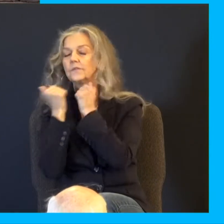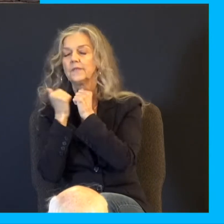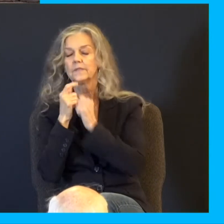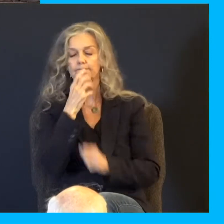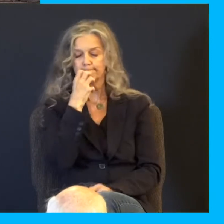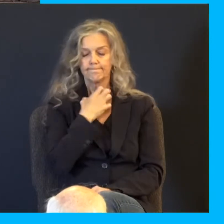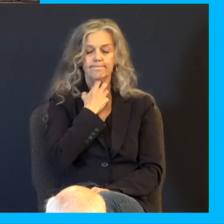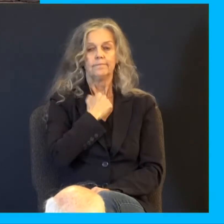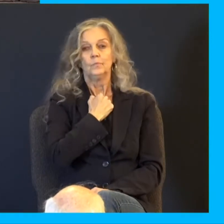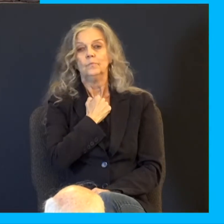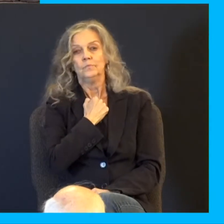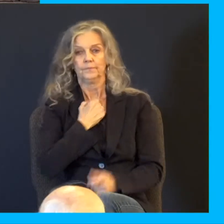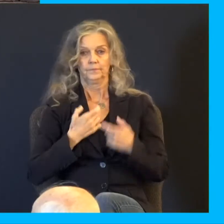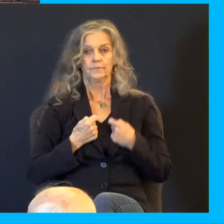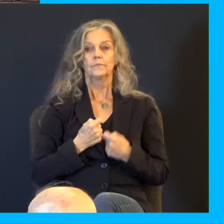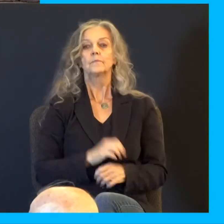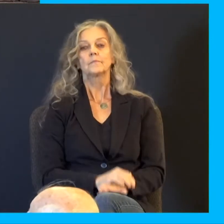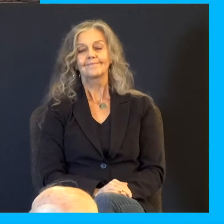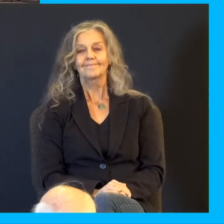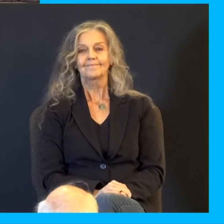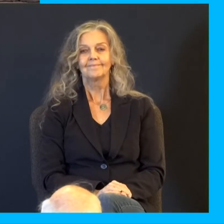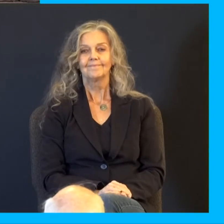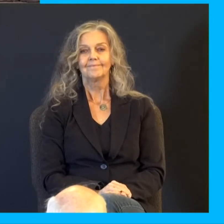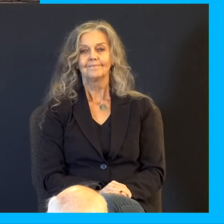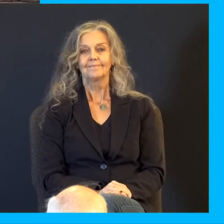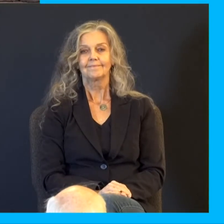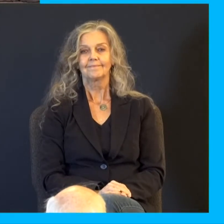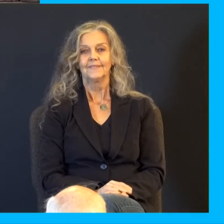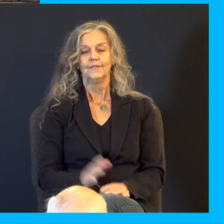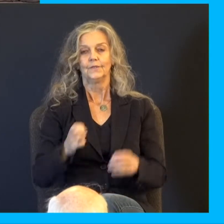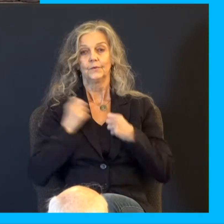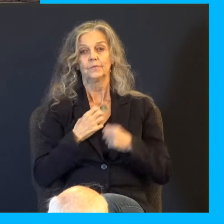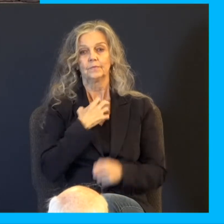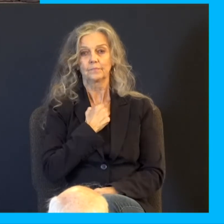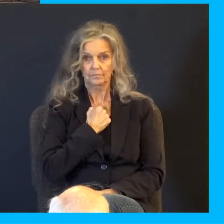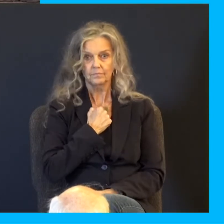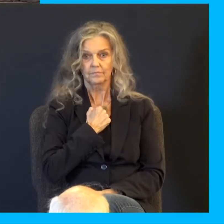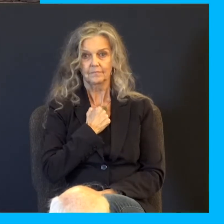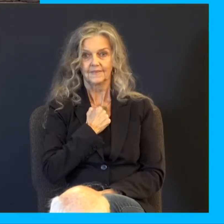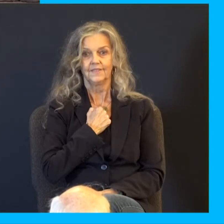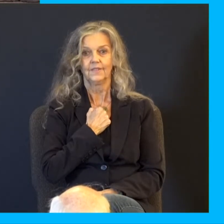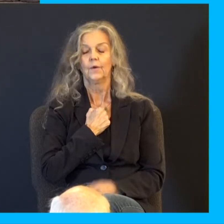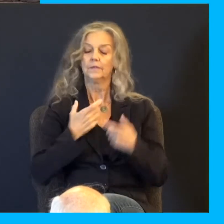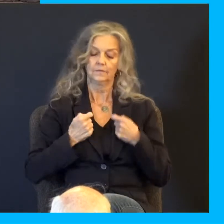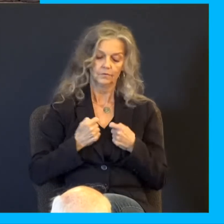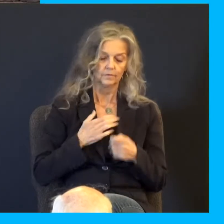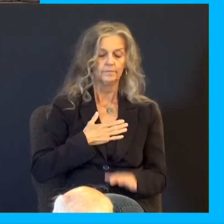to refrain, or to restrain yourself, from some sort of emotional outburst, or to pull yourself back, the idea, keep yourself in